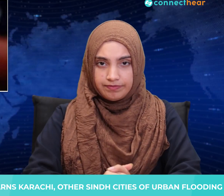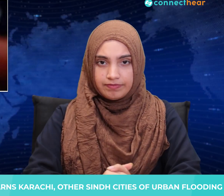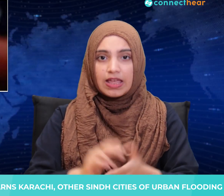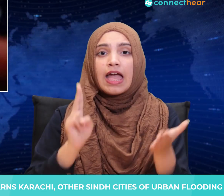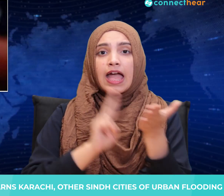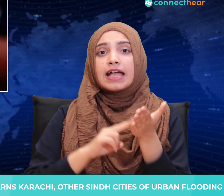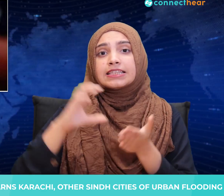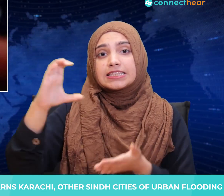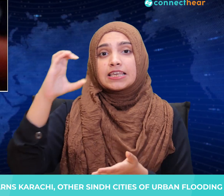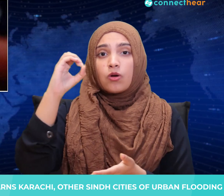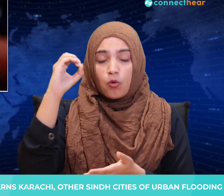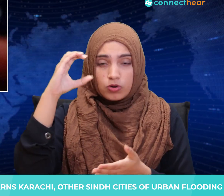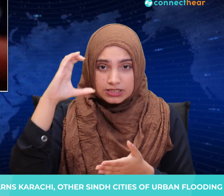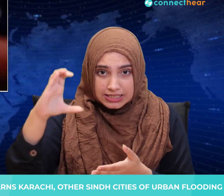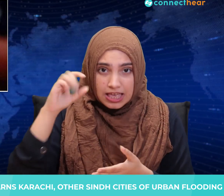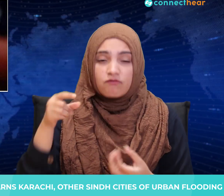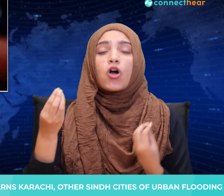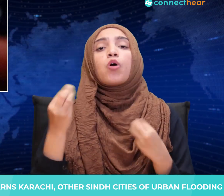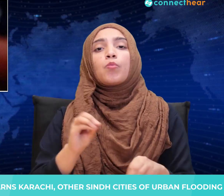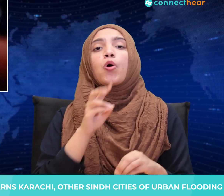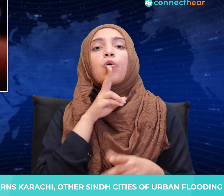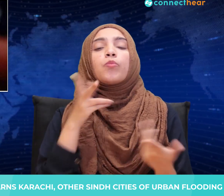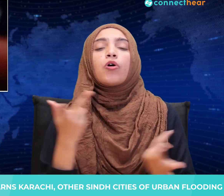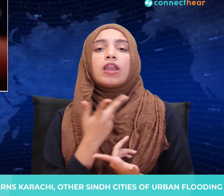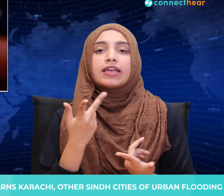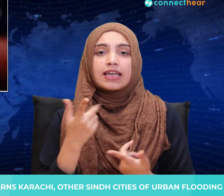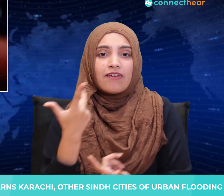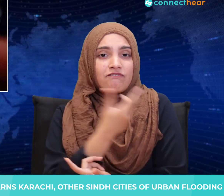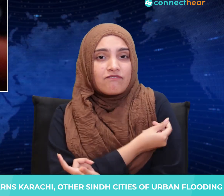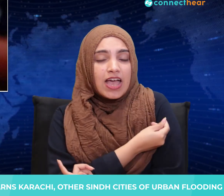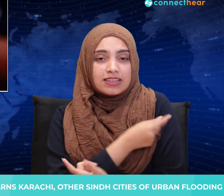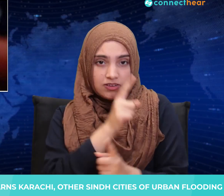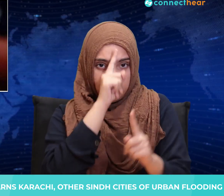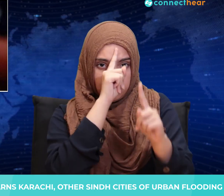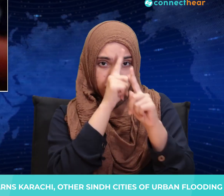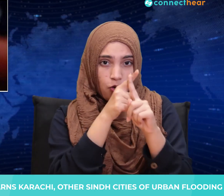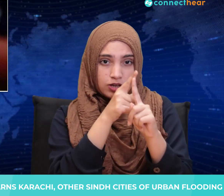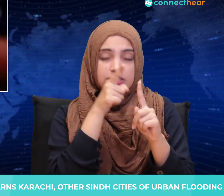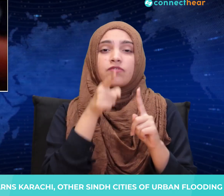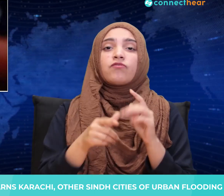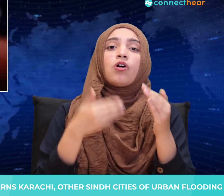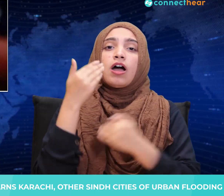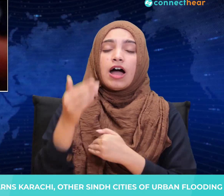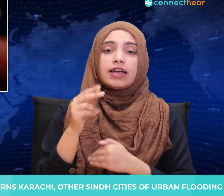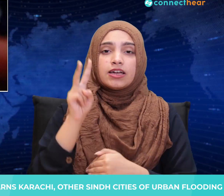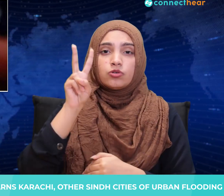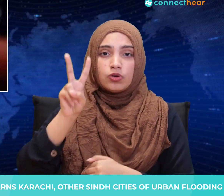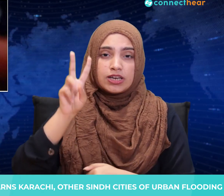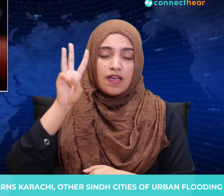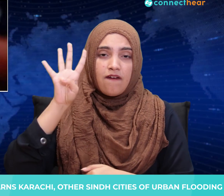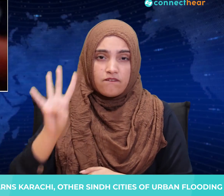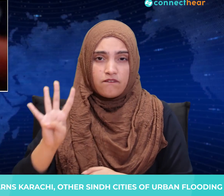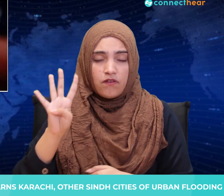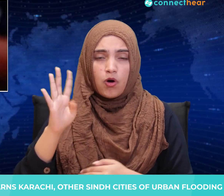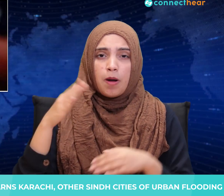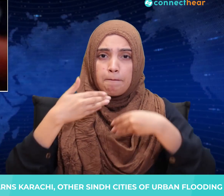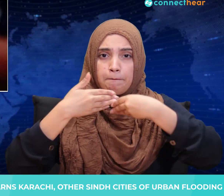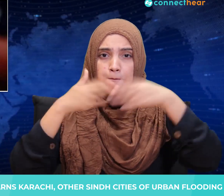The NCOC head also said that vaccination targets have been set for 24 large cities